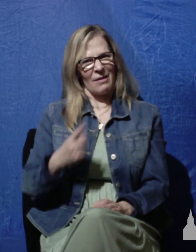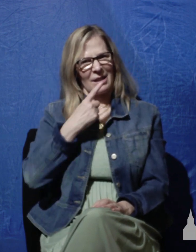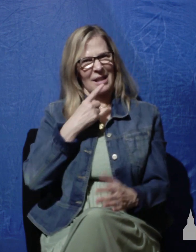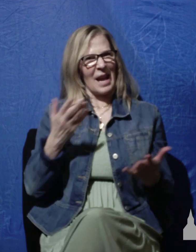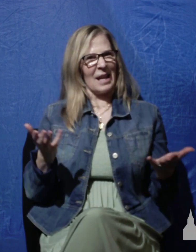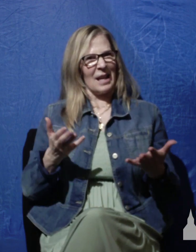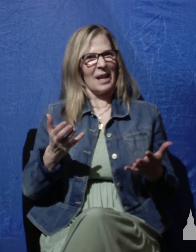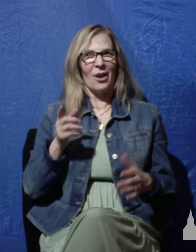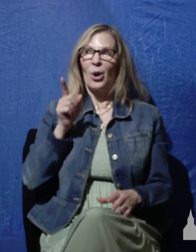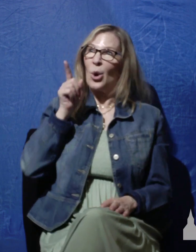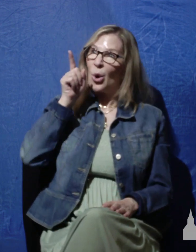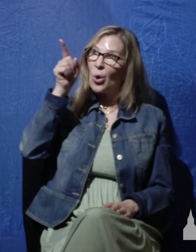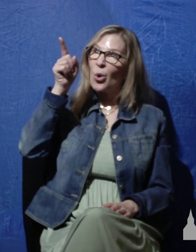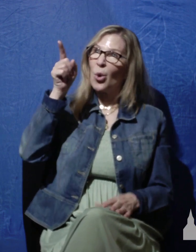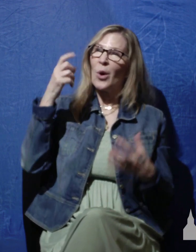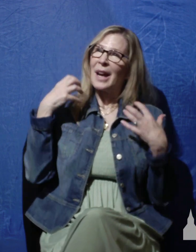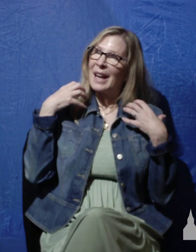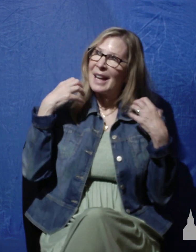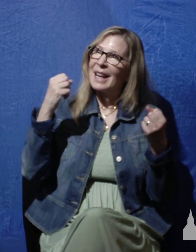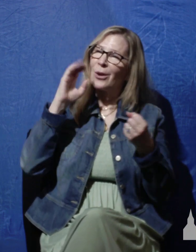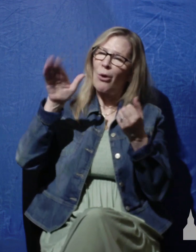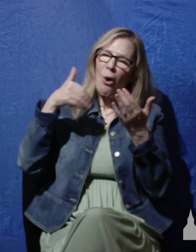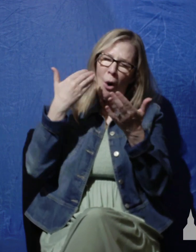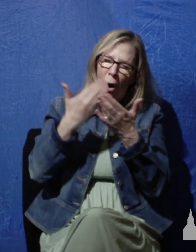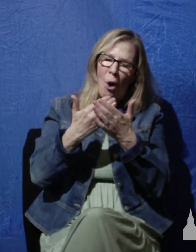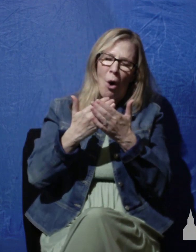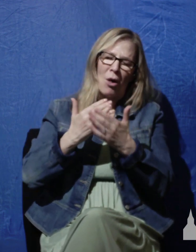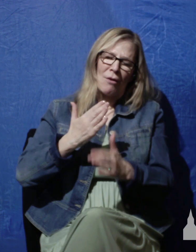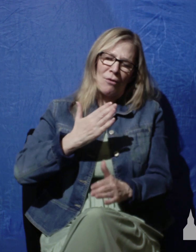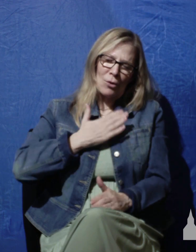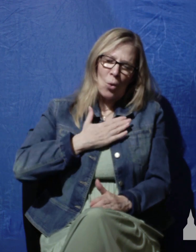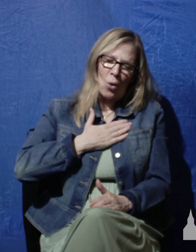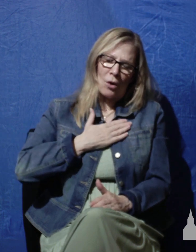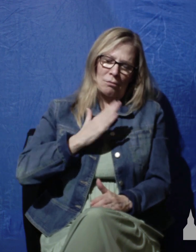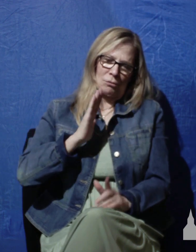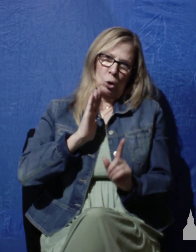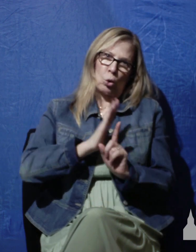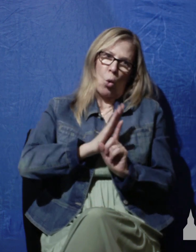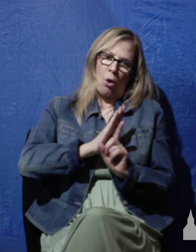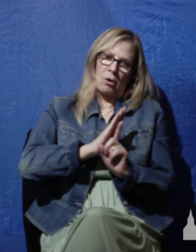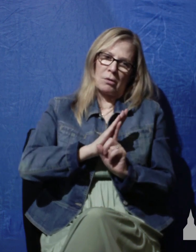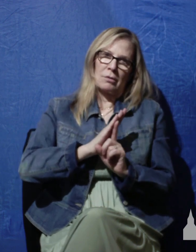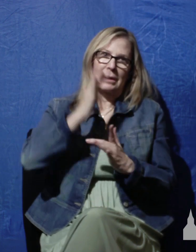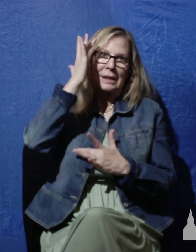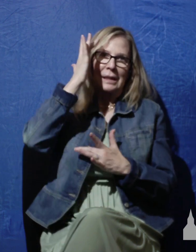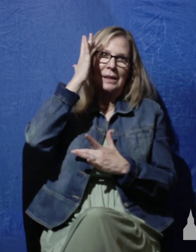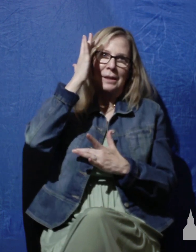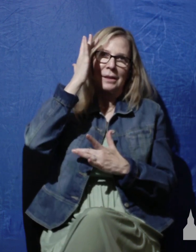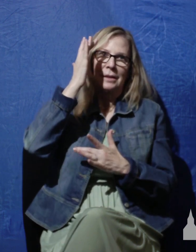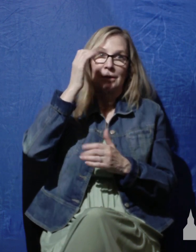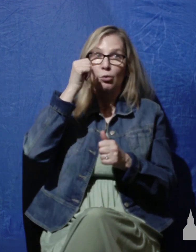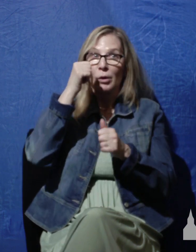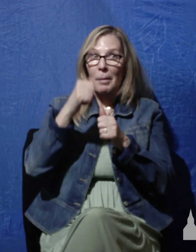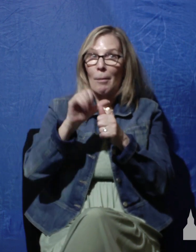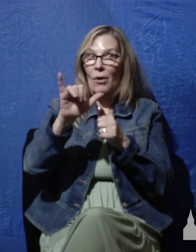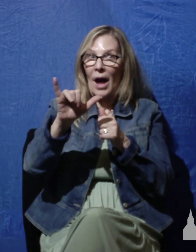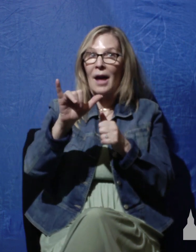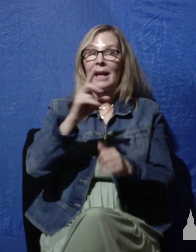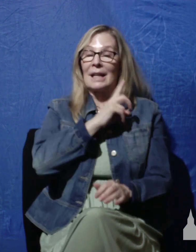who heals all your diseases? Remember the context. David is telling